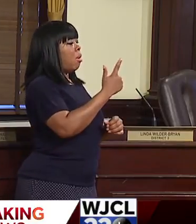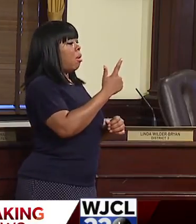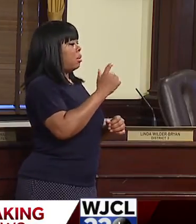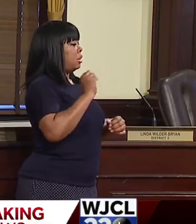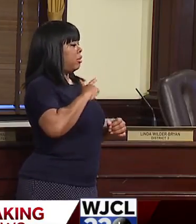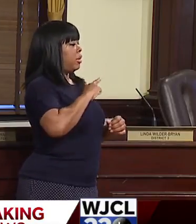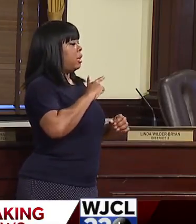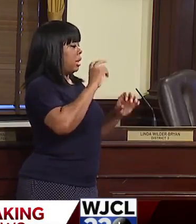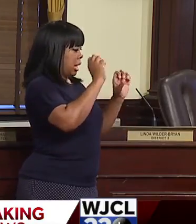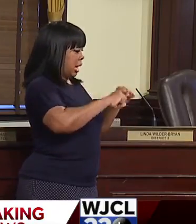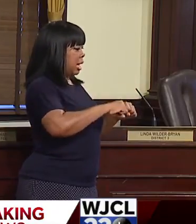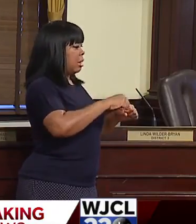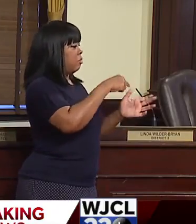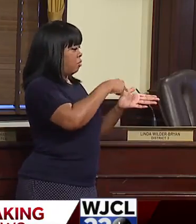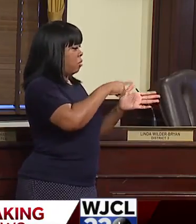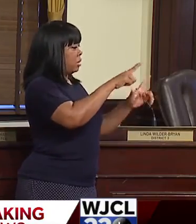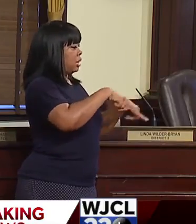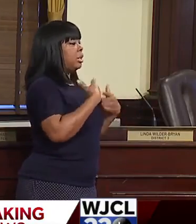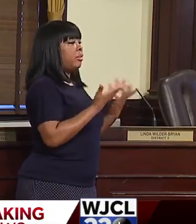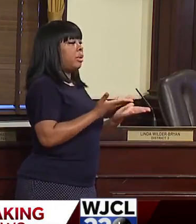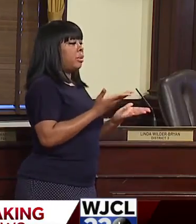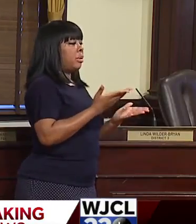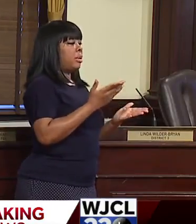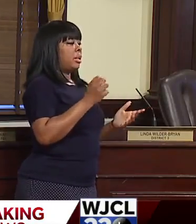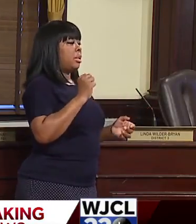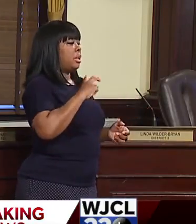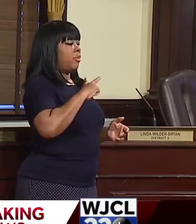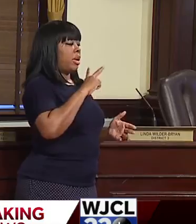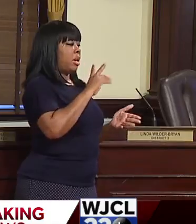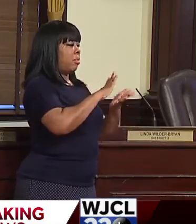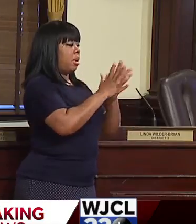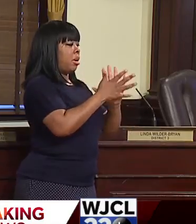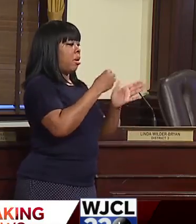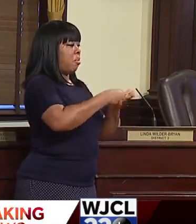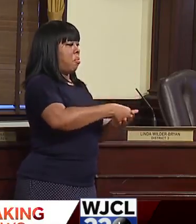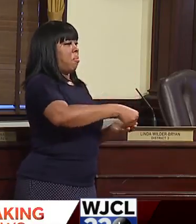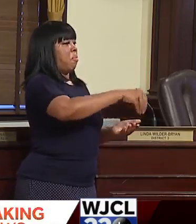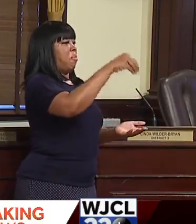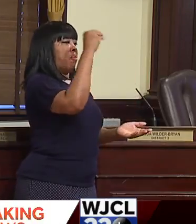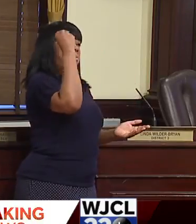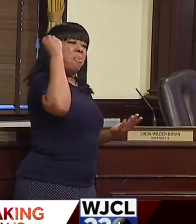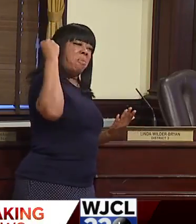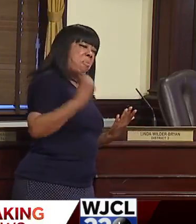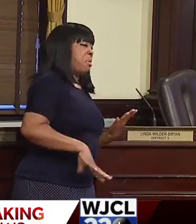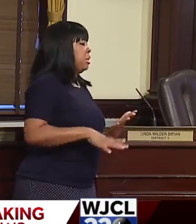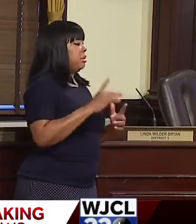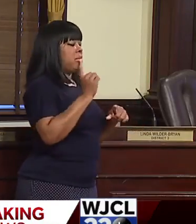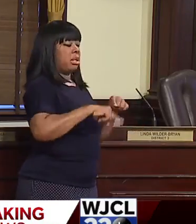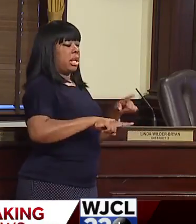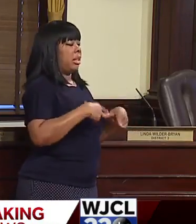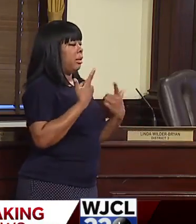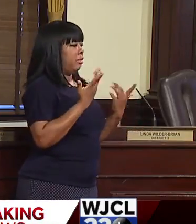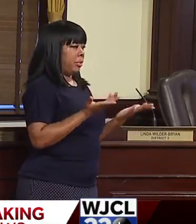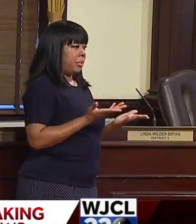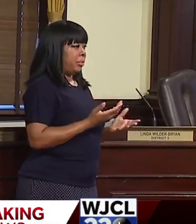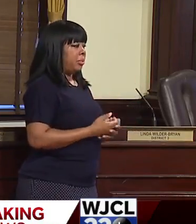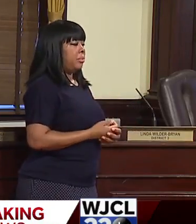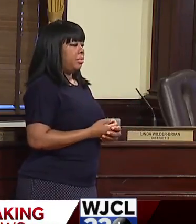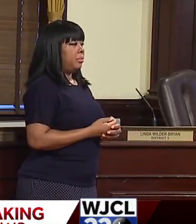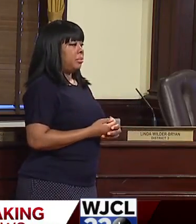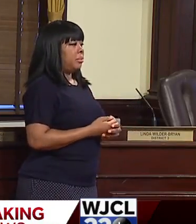live in Savannah and that Savannah does not become too expensive for Savannah ends. This is a huge